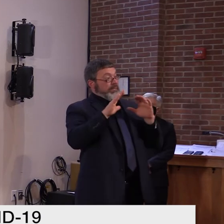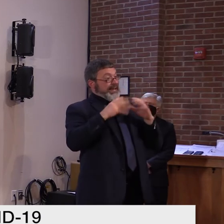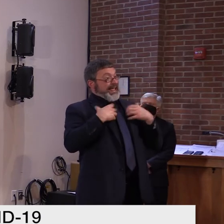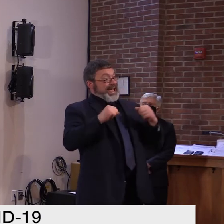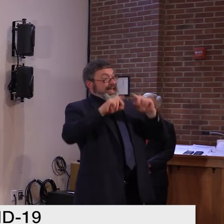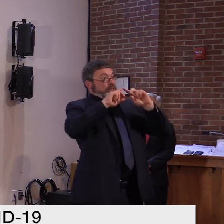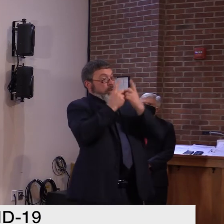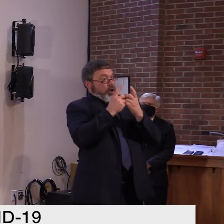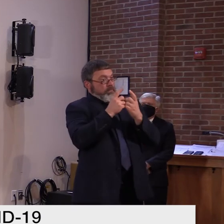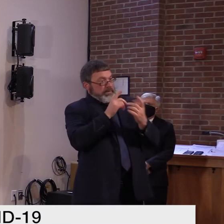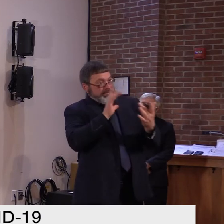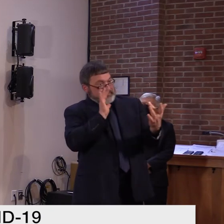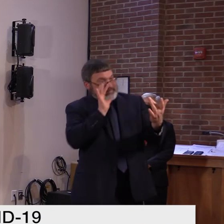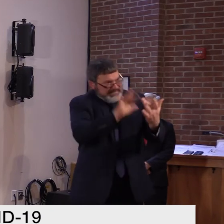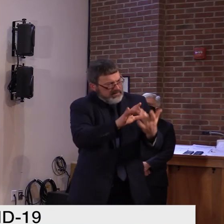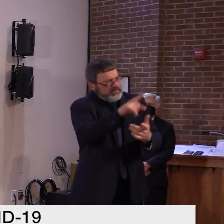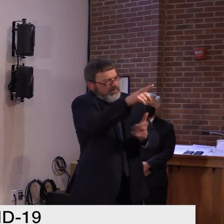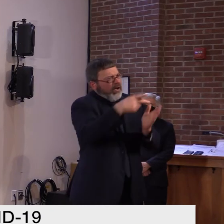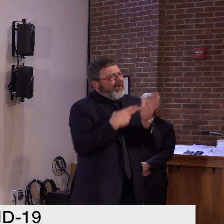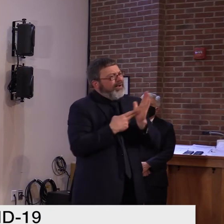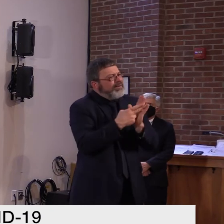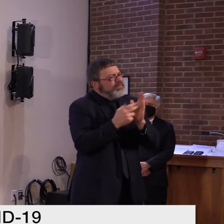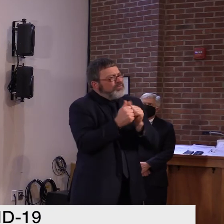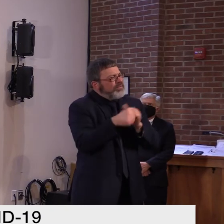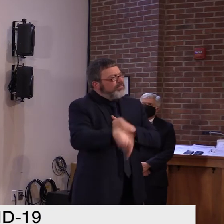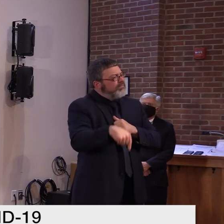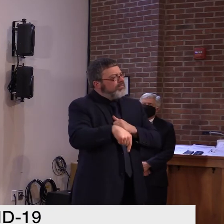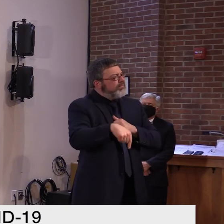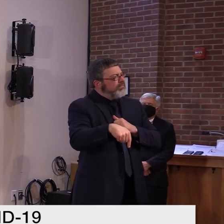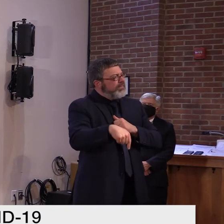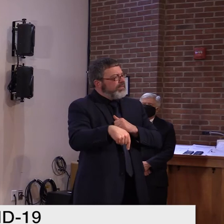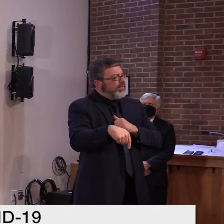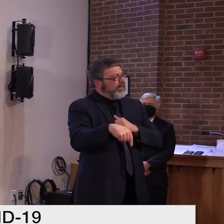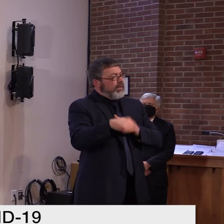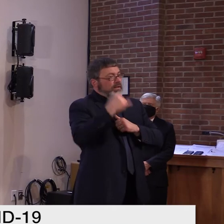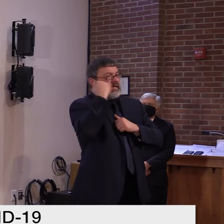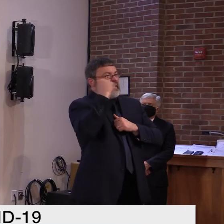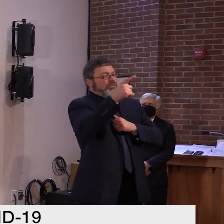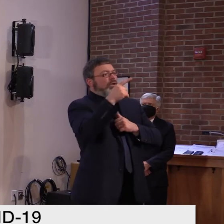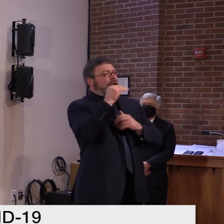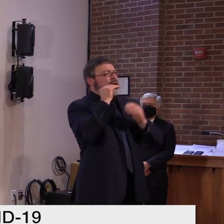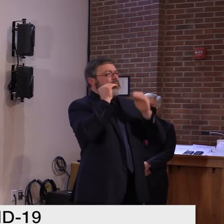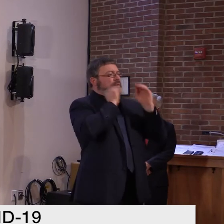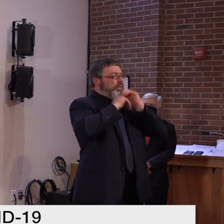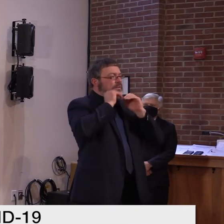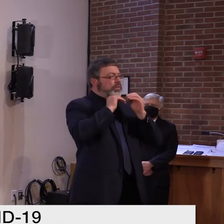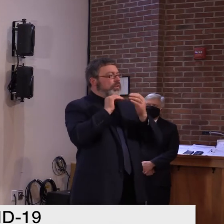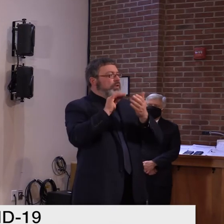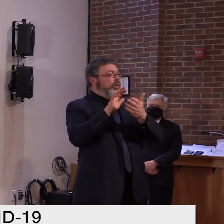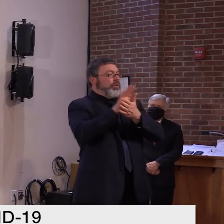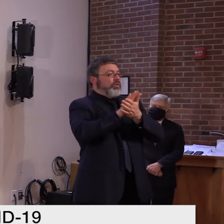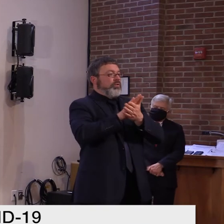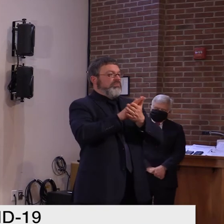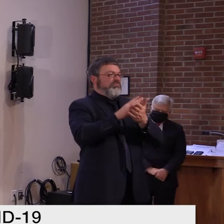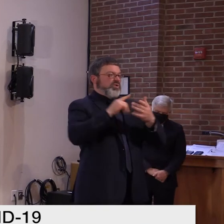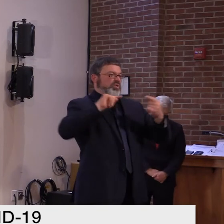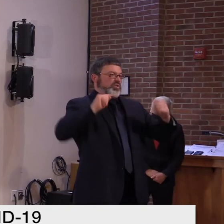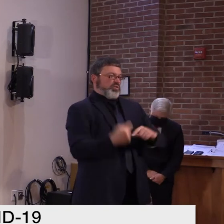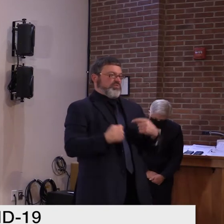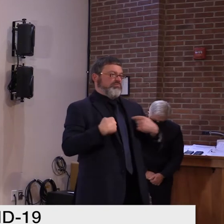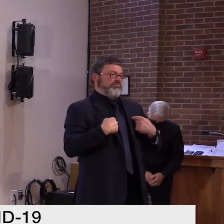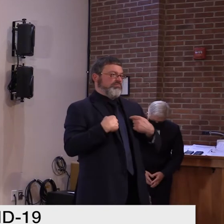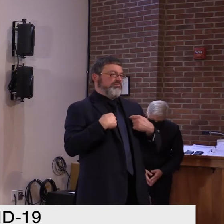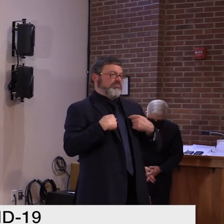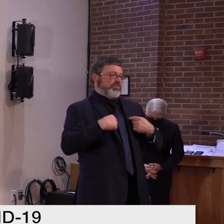it'll have a detrimental effect on someone's at some point. But then the ripple effect is Dr. Levine, uh, talked about in his story is